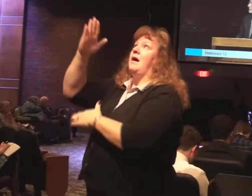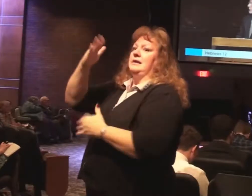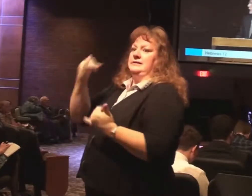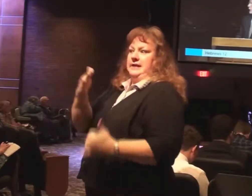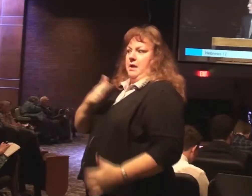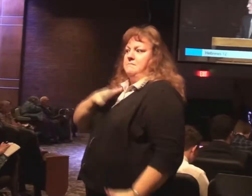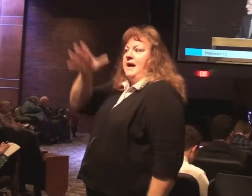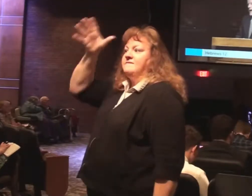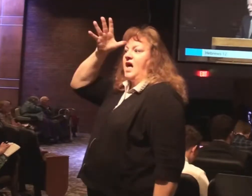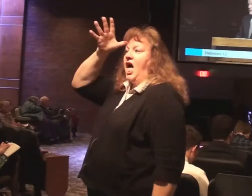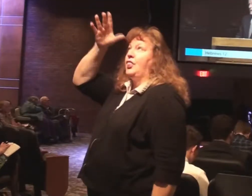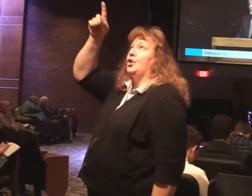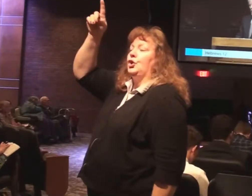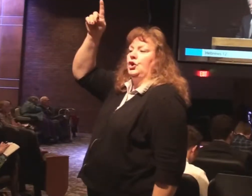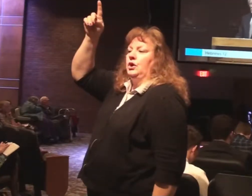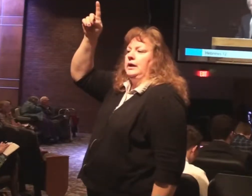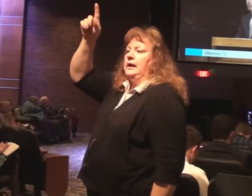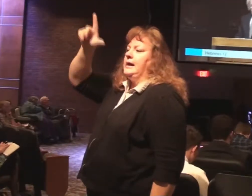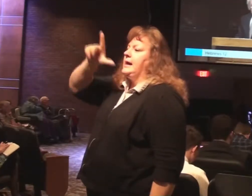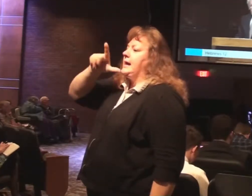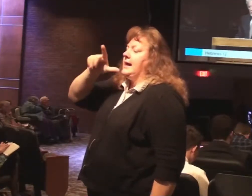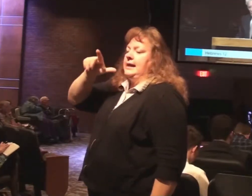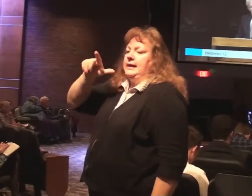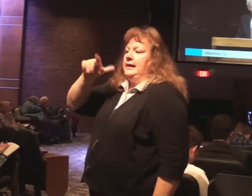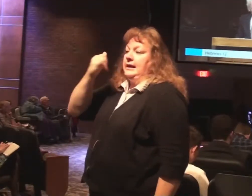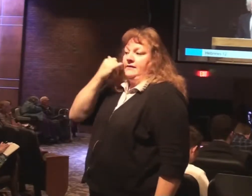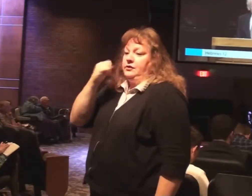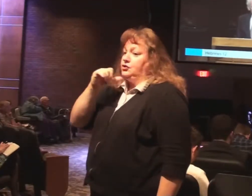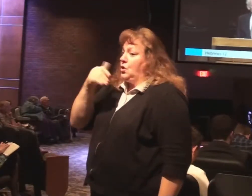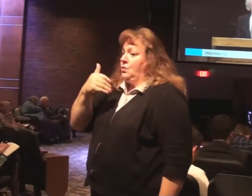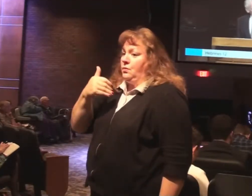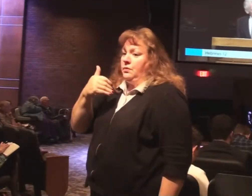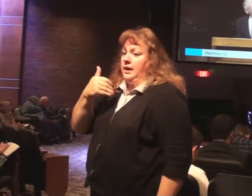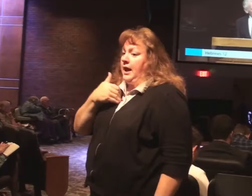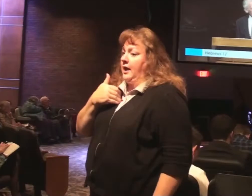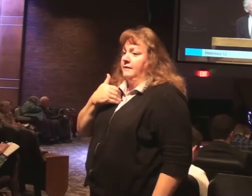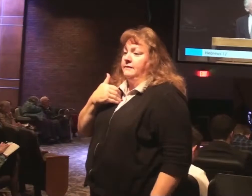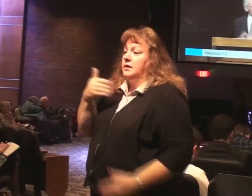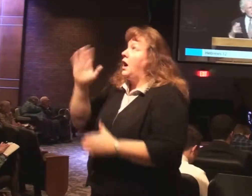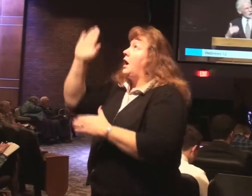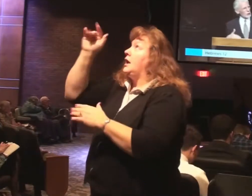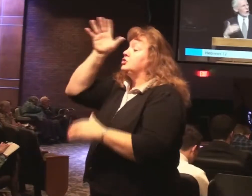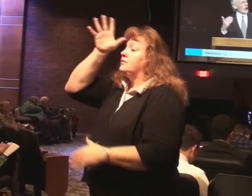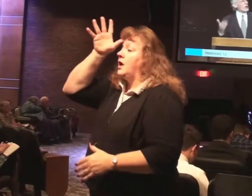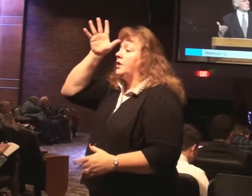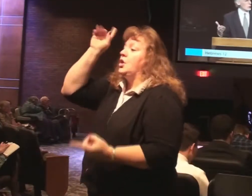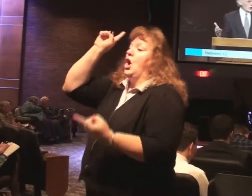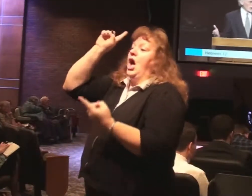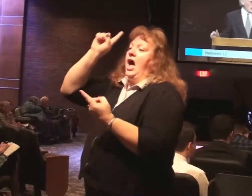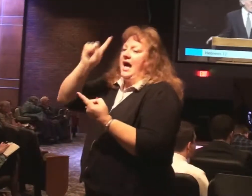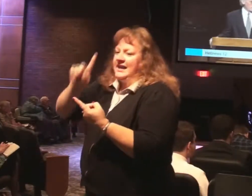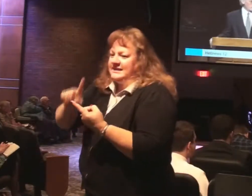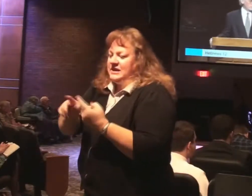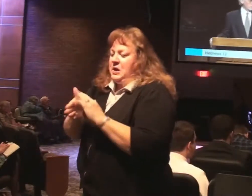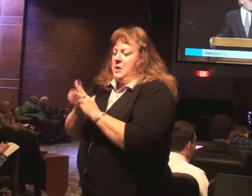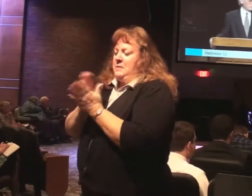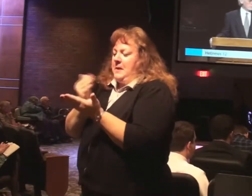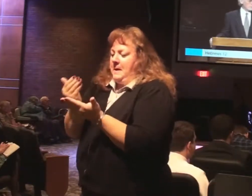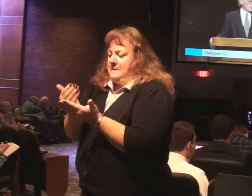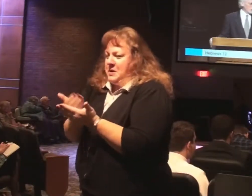You are not a child of God. You do not have God as your father until you are born again, born